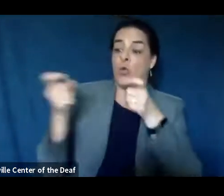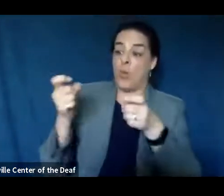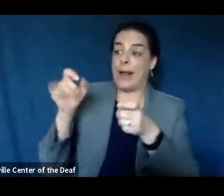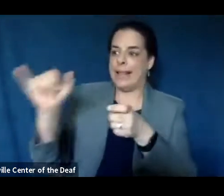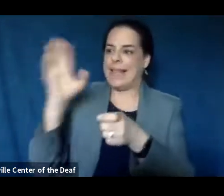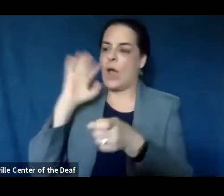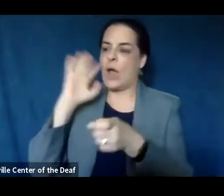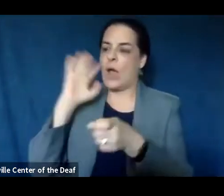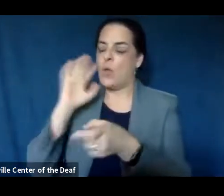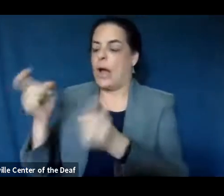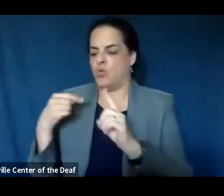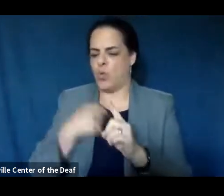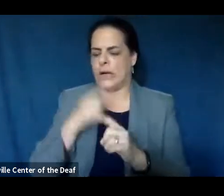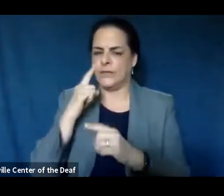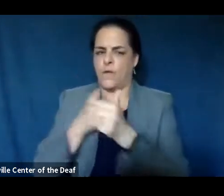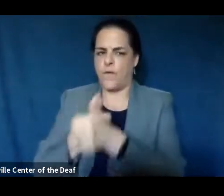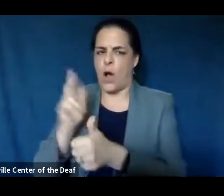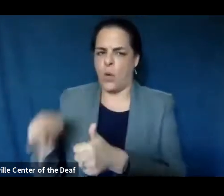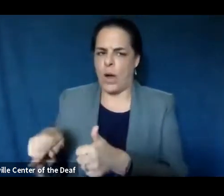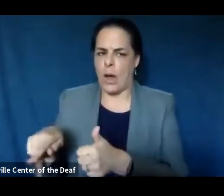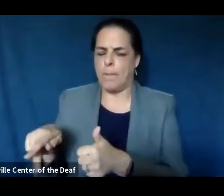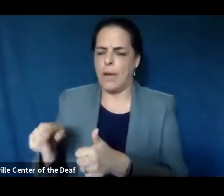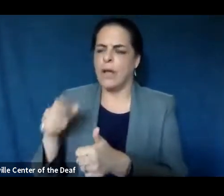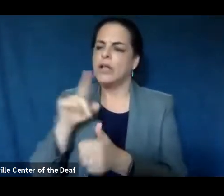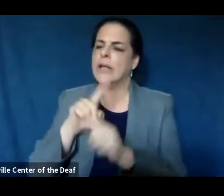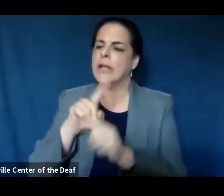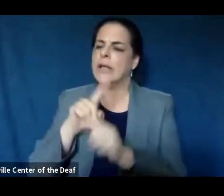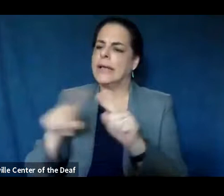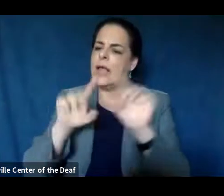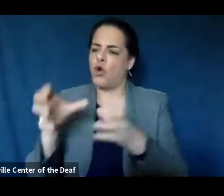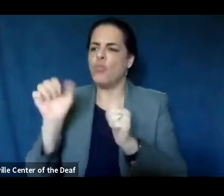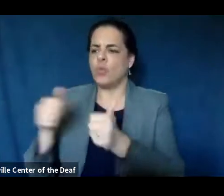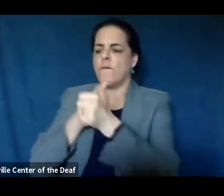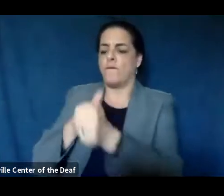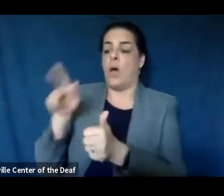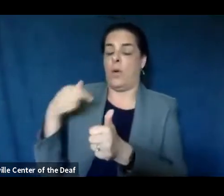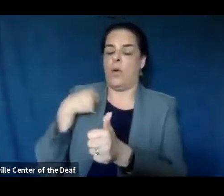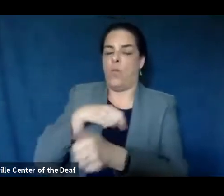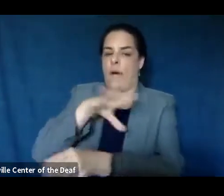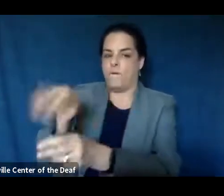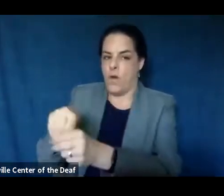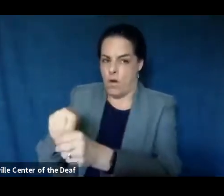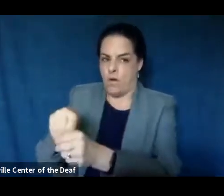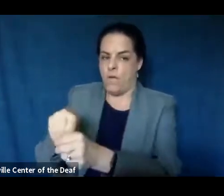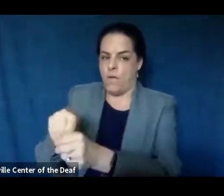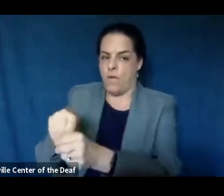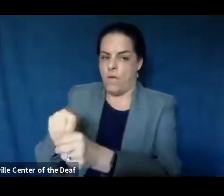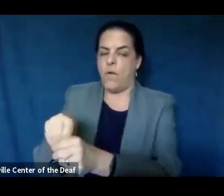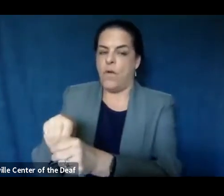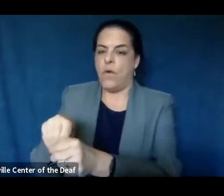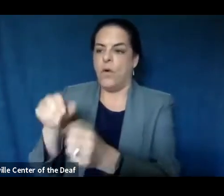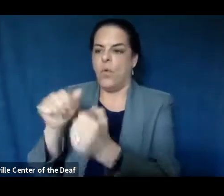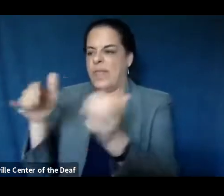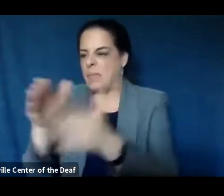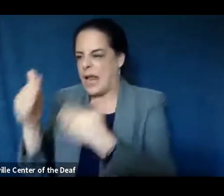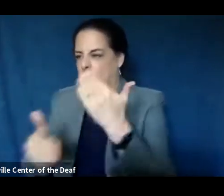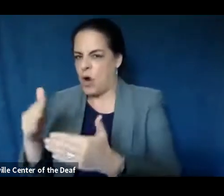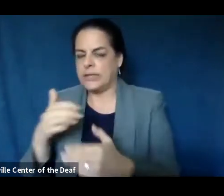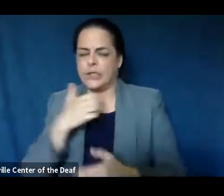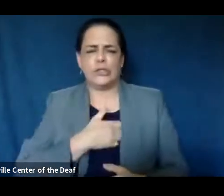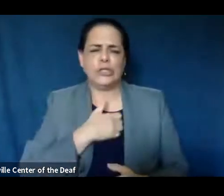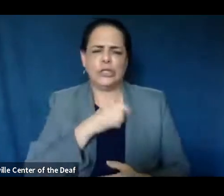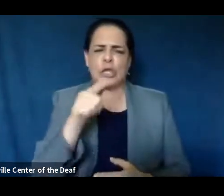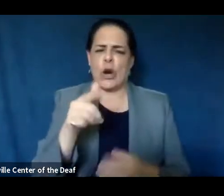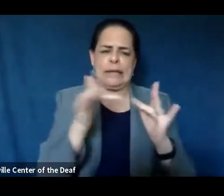as well. So there's different groups that could be following up that were part of, um, the, uh, the planning process for them. From